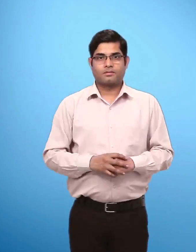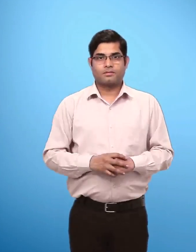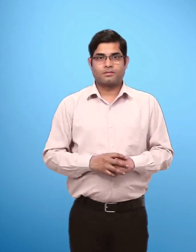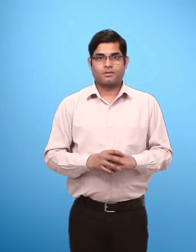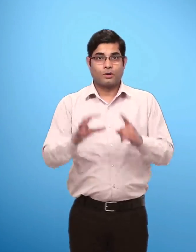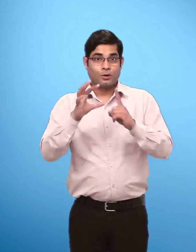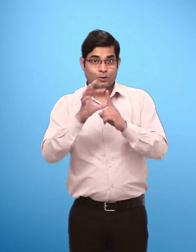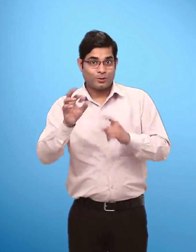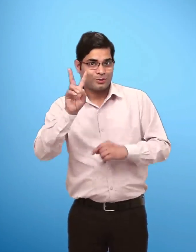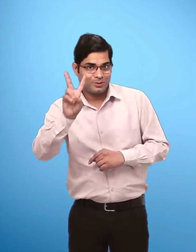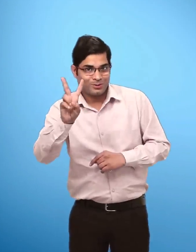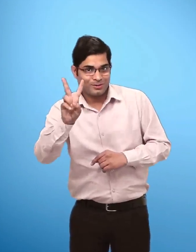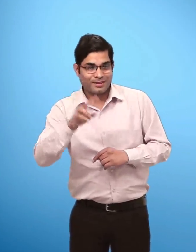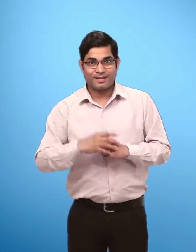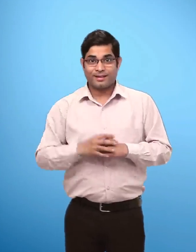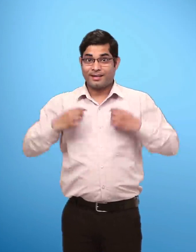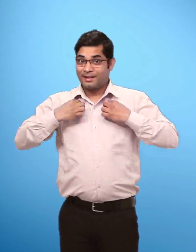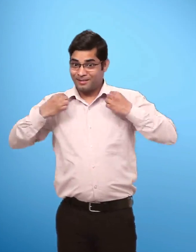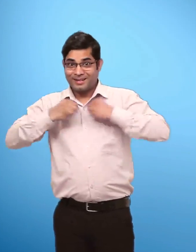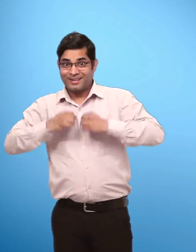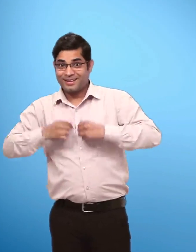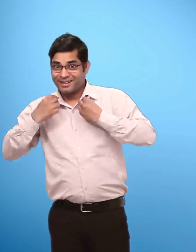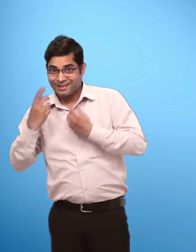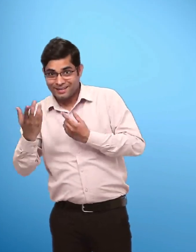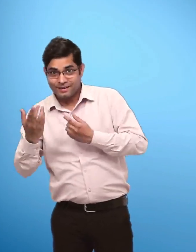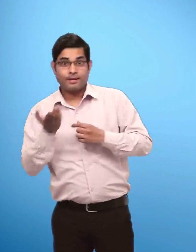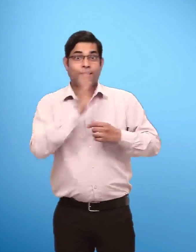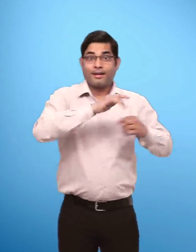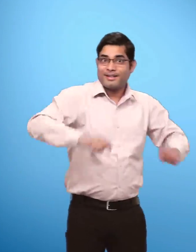Activity 2 Match the shirts with the pants.